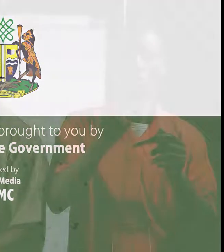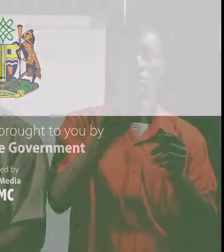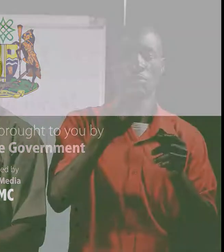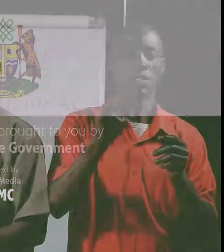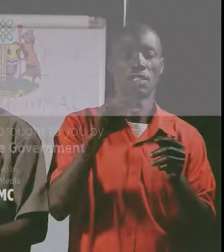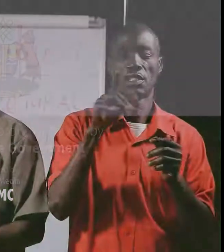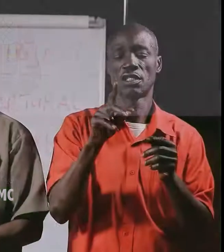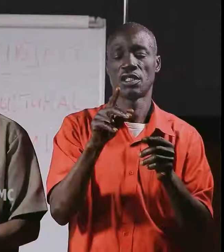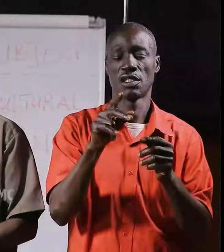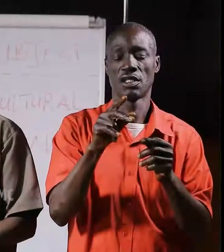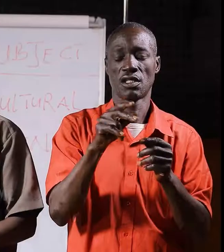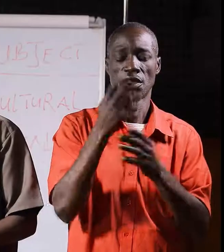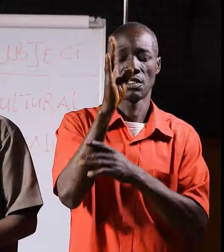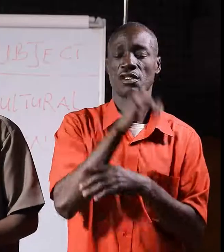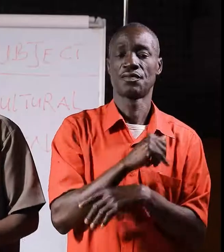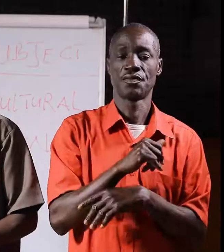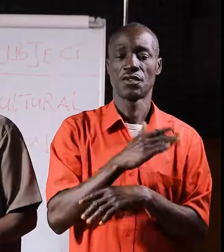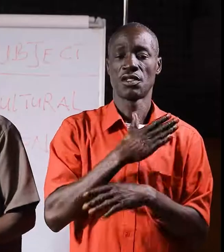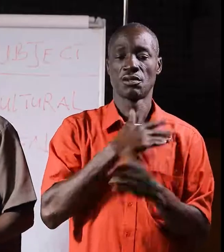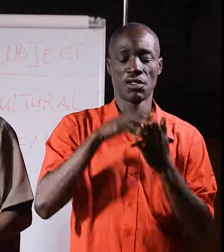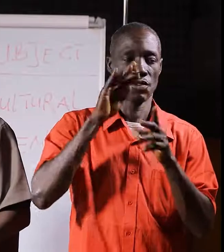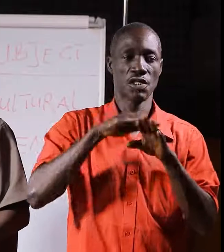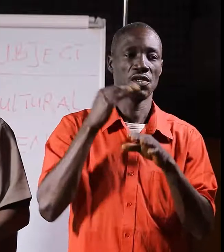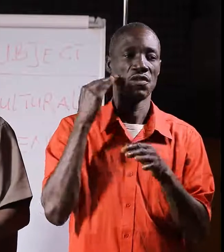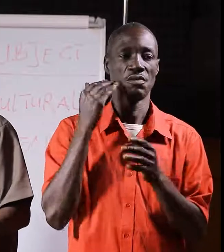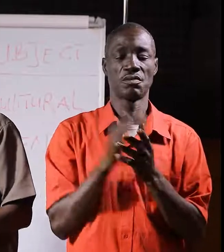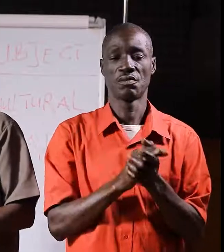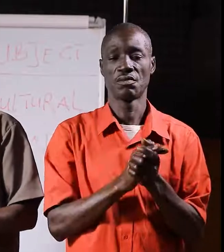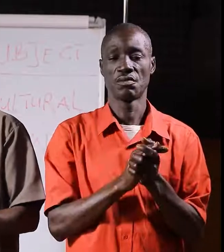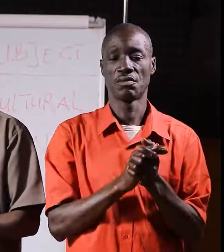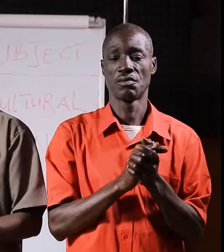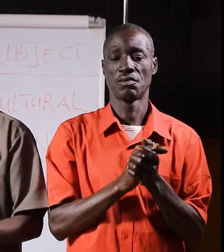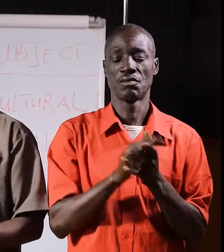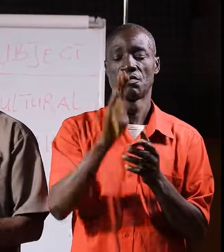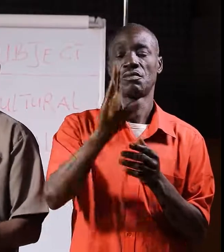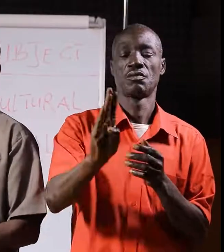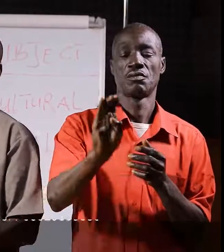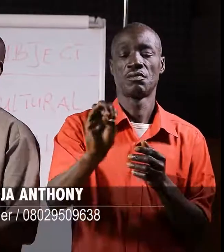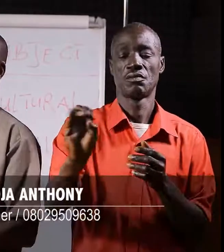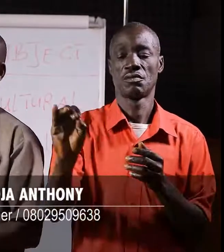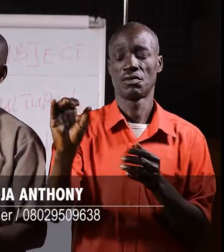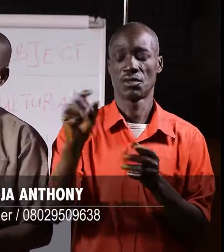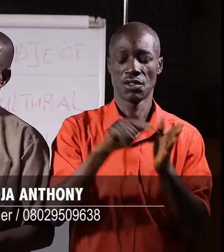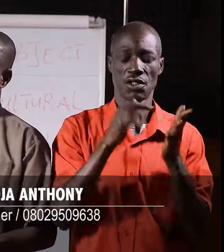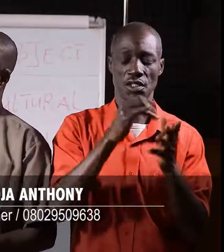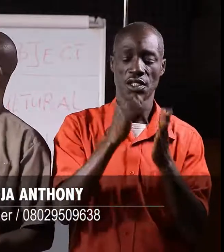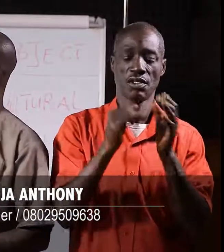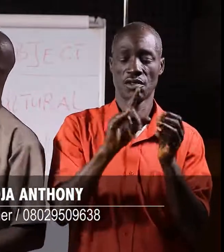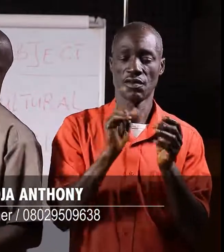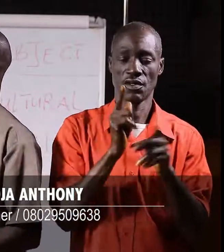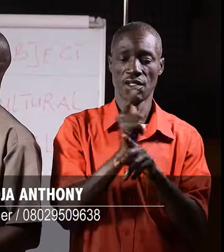My dear students and listeners at home, this marks the end of the lesson.